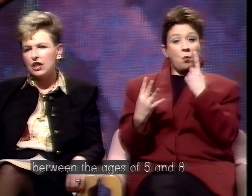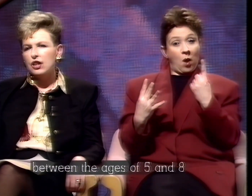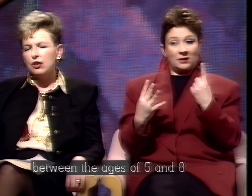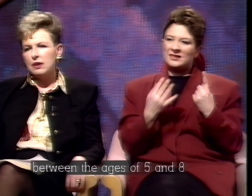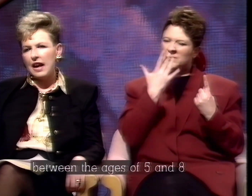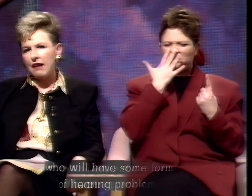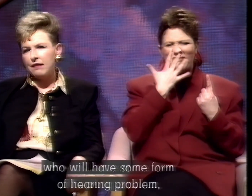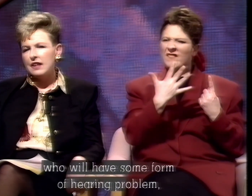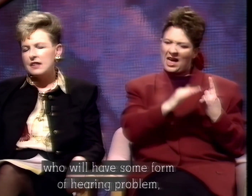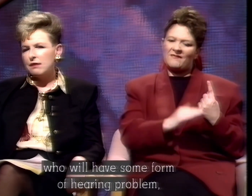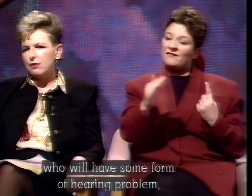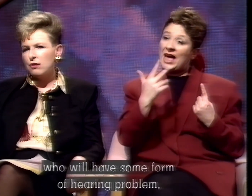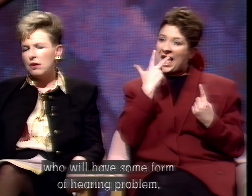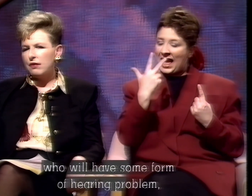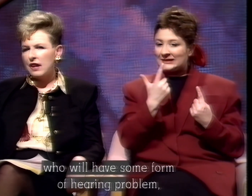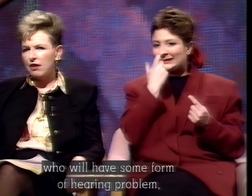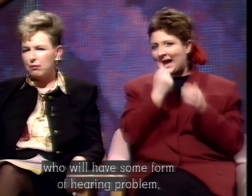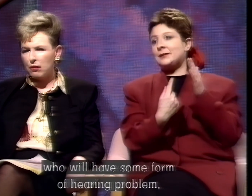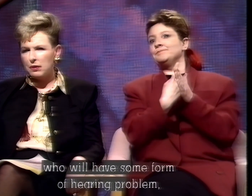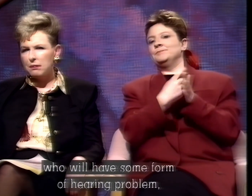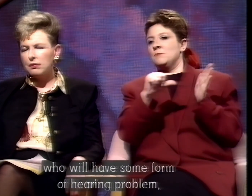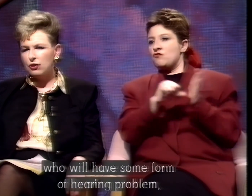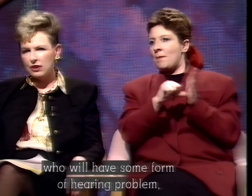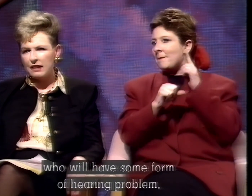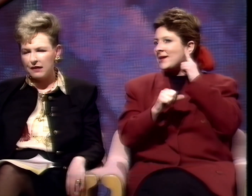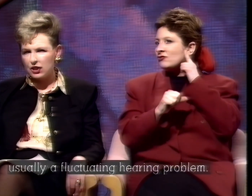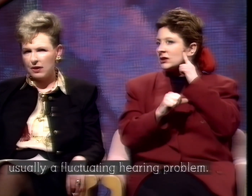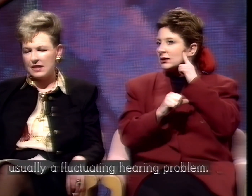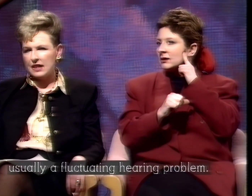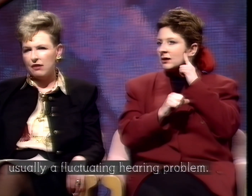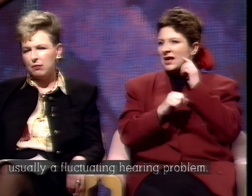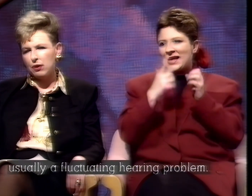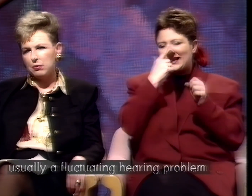who will have some form of hearing problem, usually a fluctuating hearing problem.